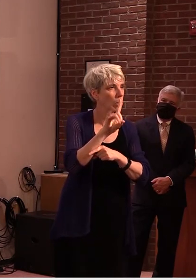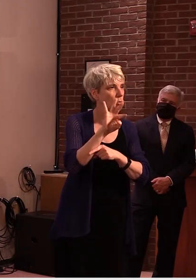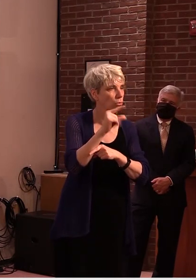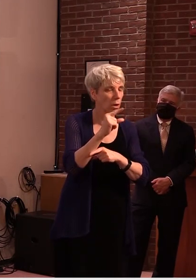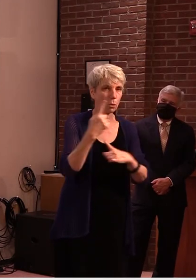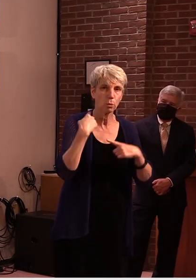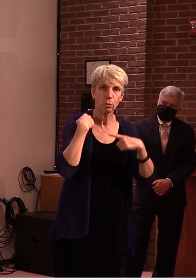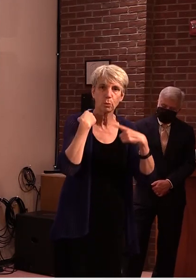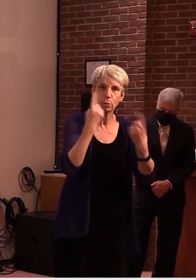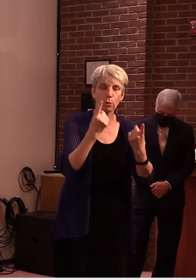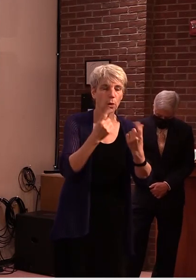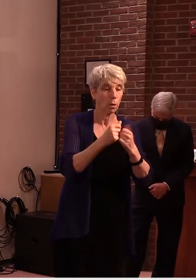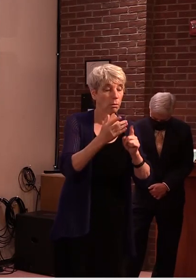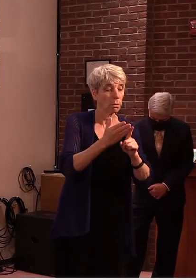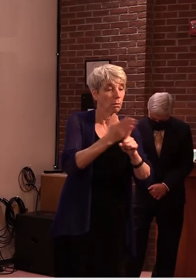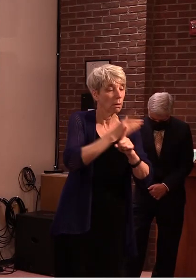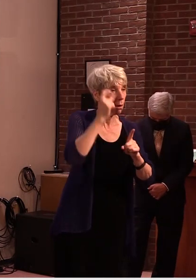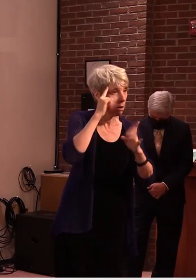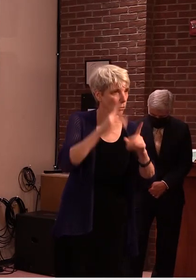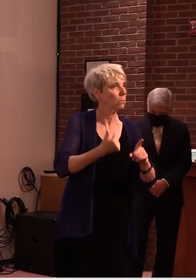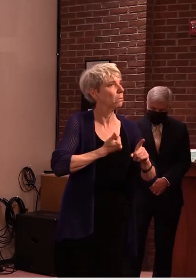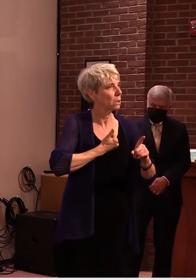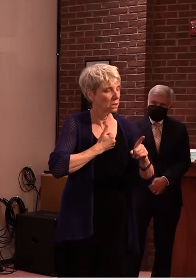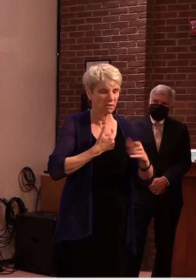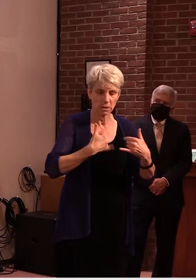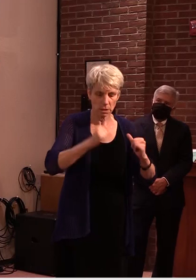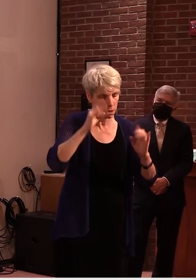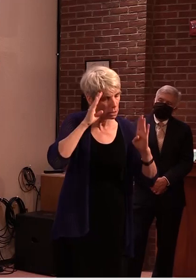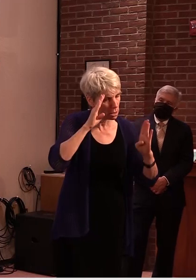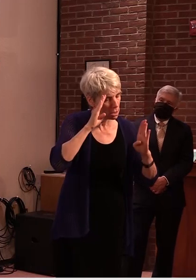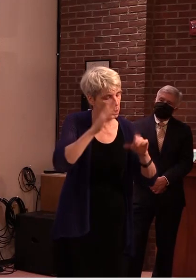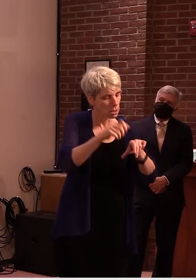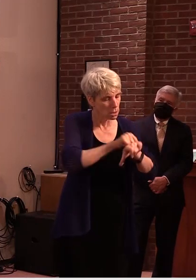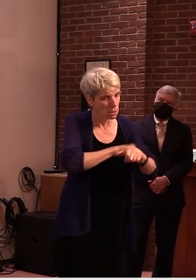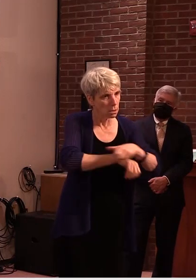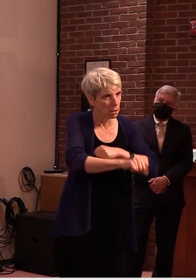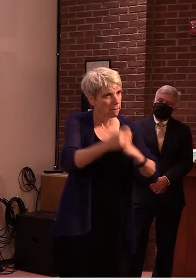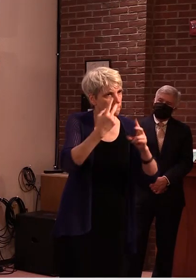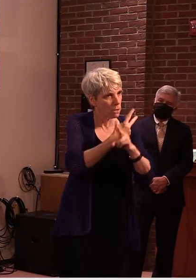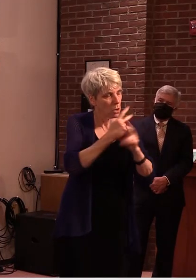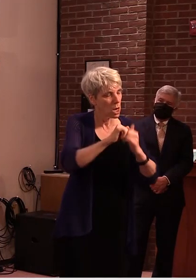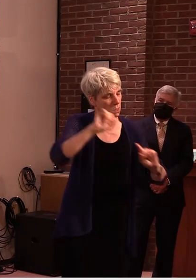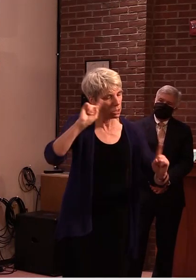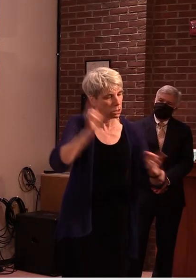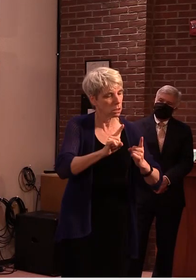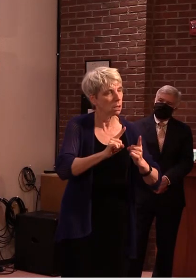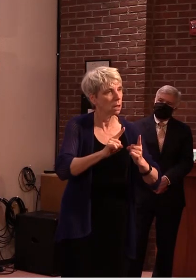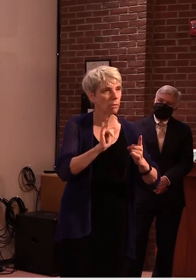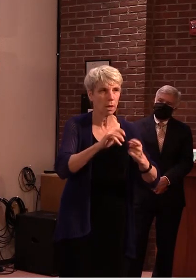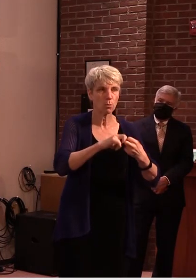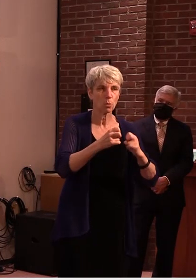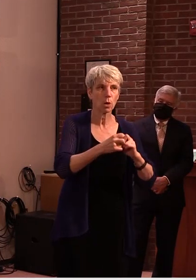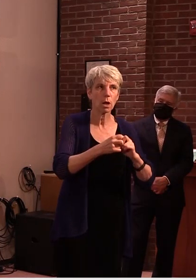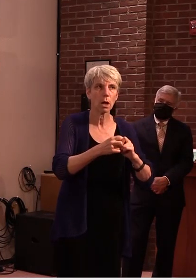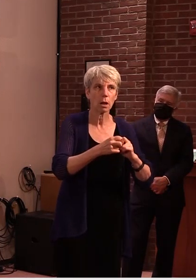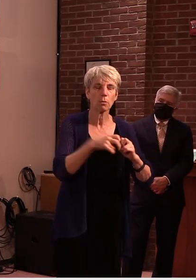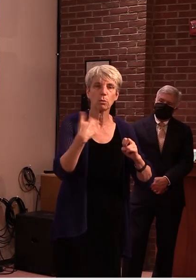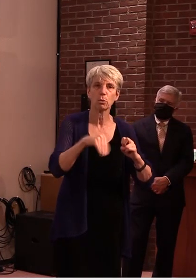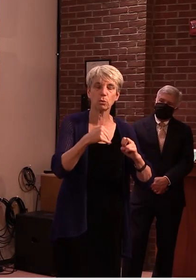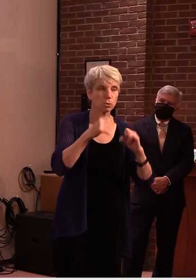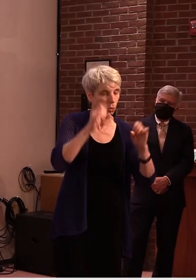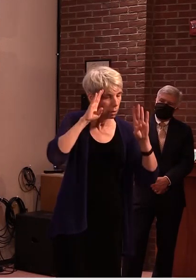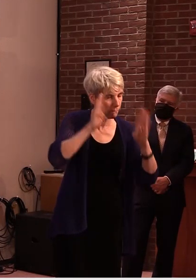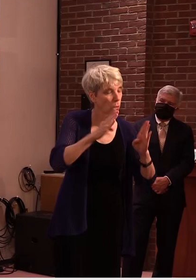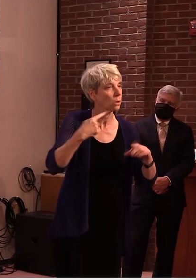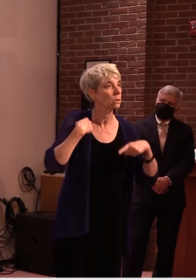with us at this point in time and uh we need to continue uh to fight that battle um but uh but alcohol as well as